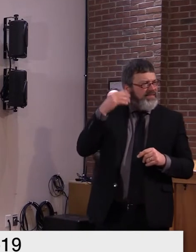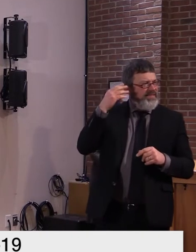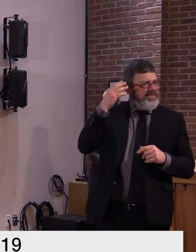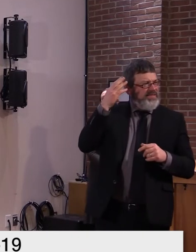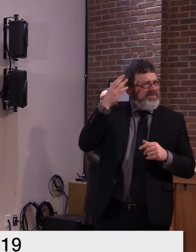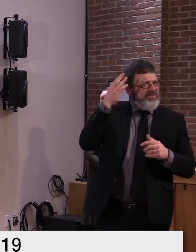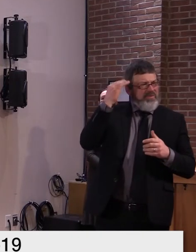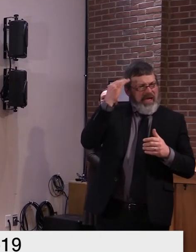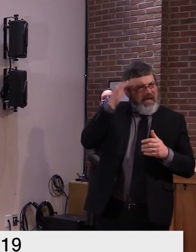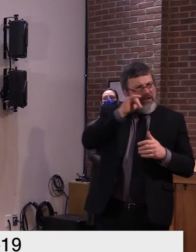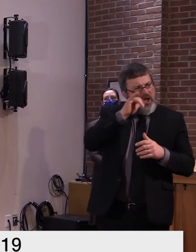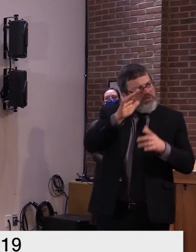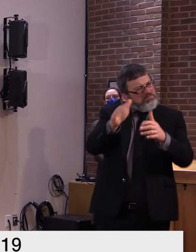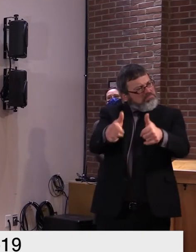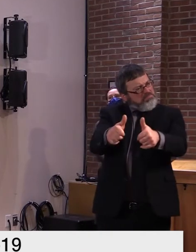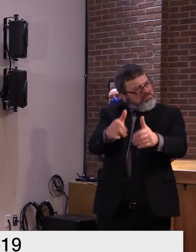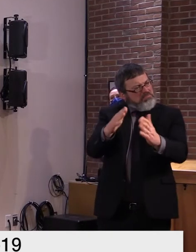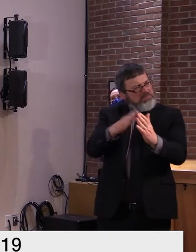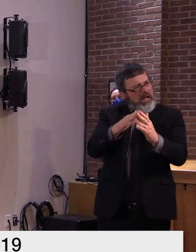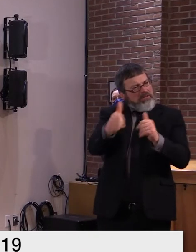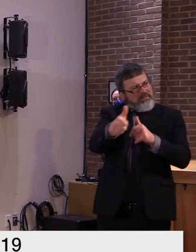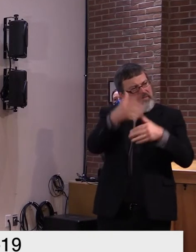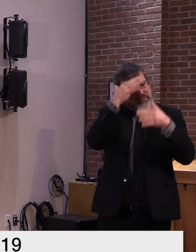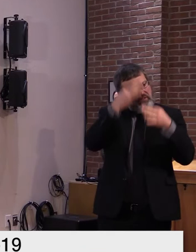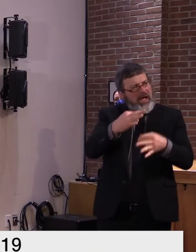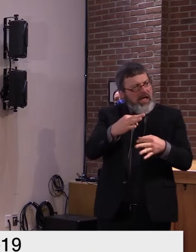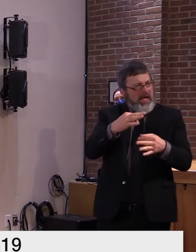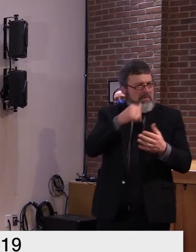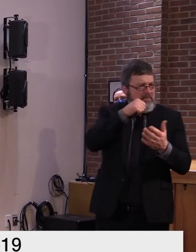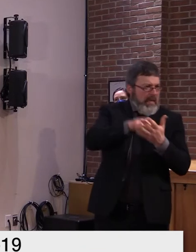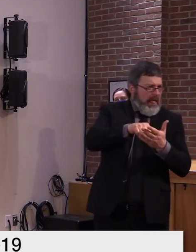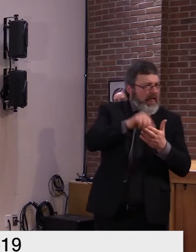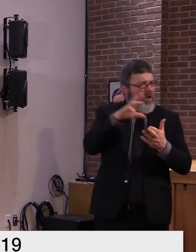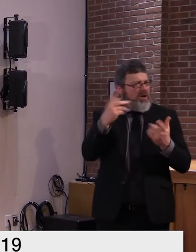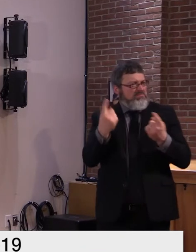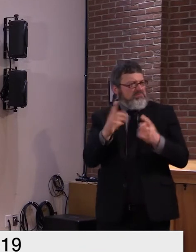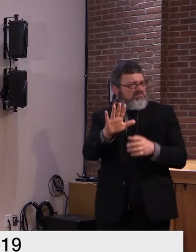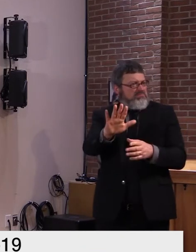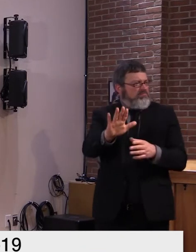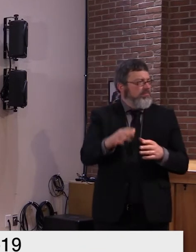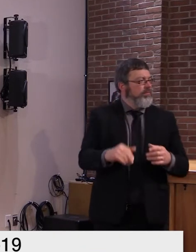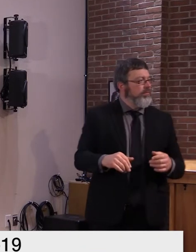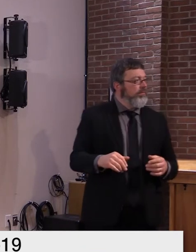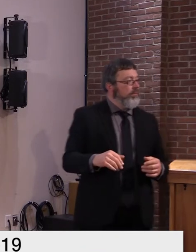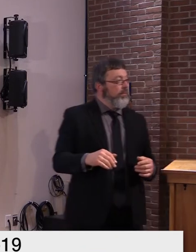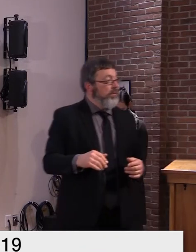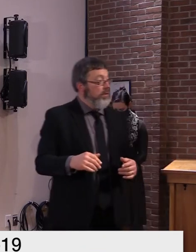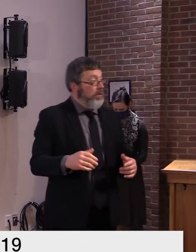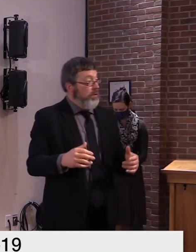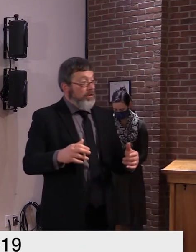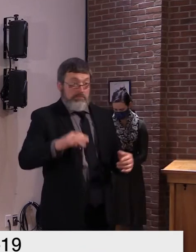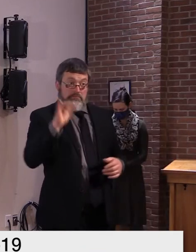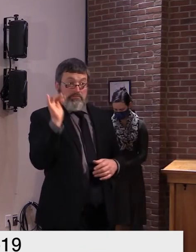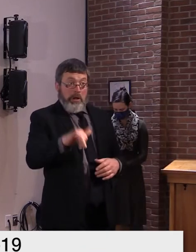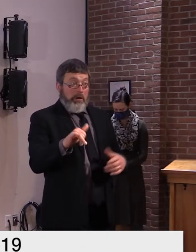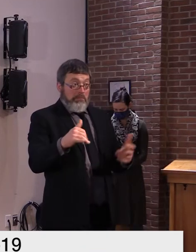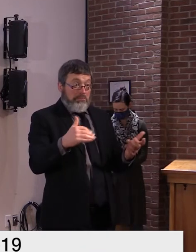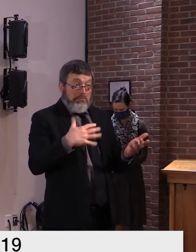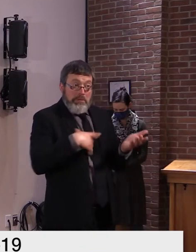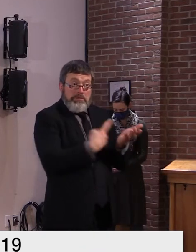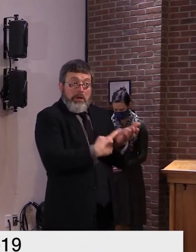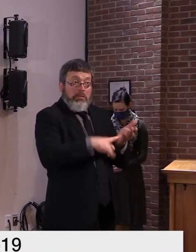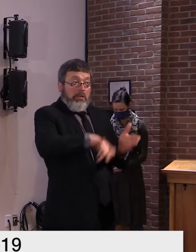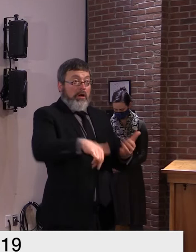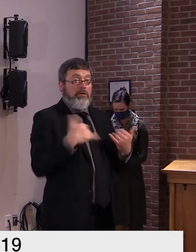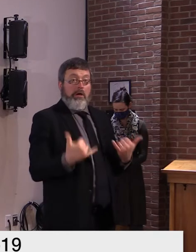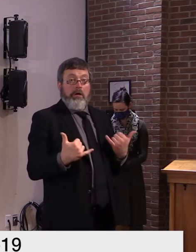i think i just said that we'll we're working through that again i i believe uh we just came off of a general